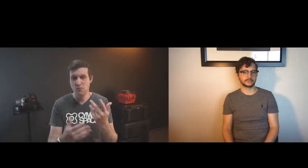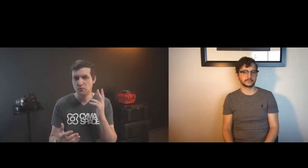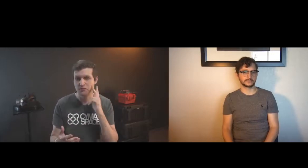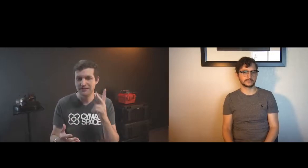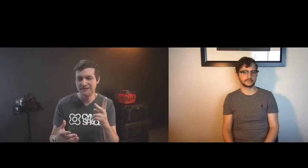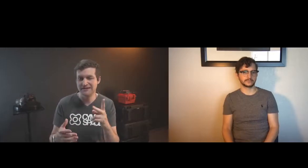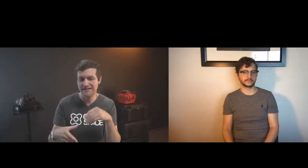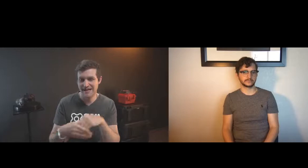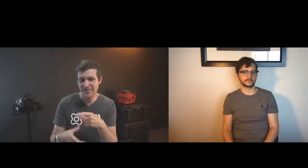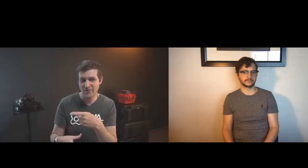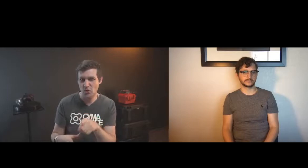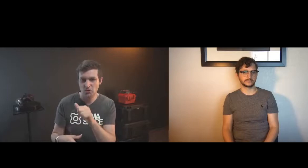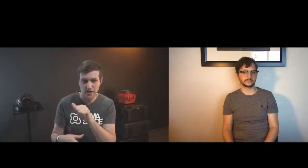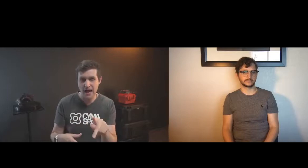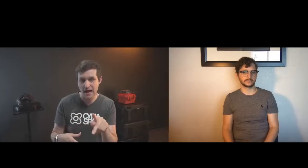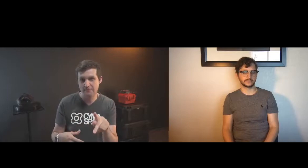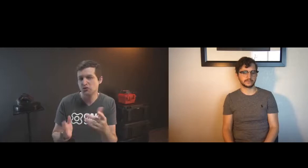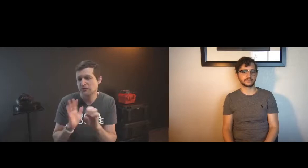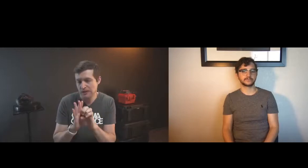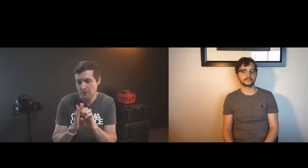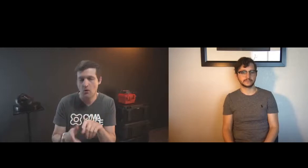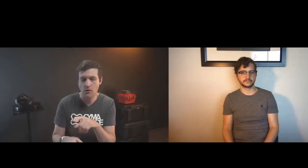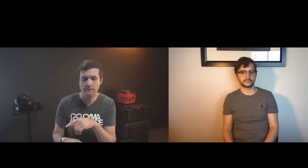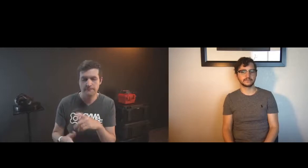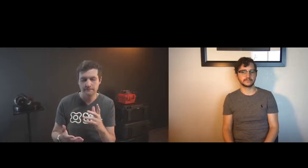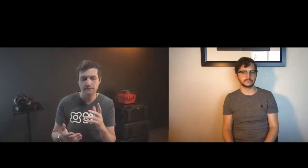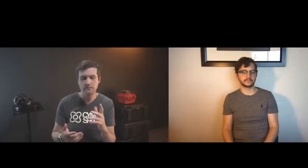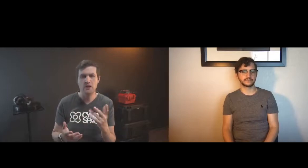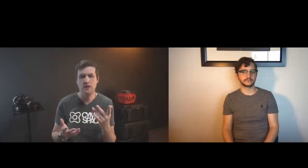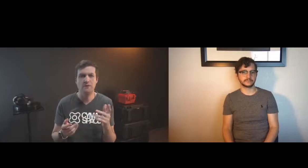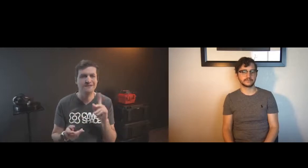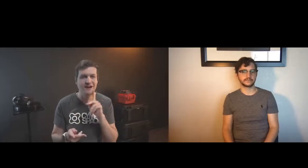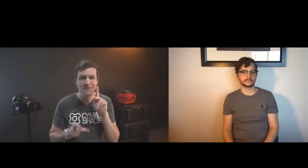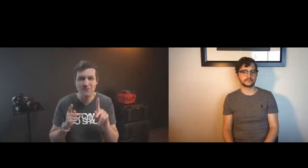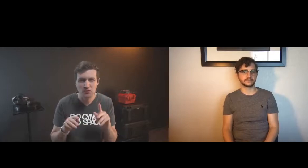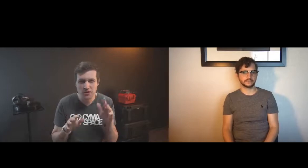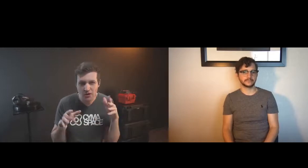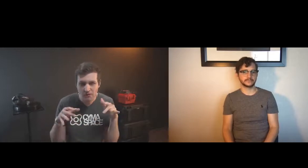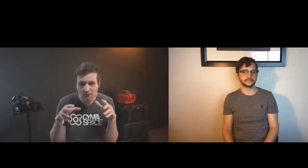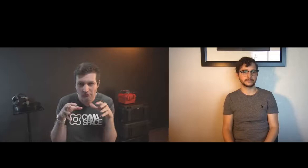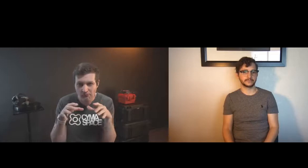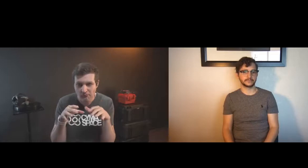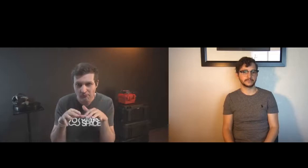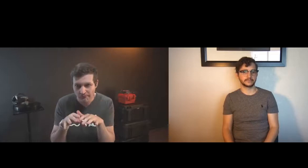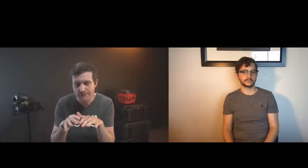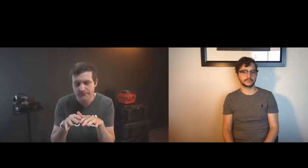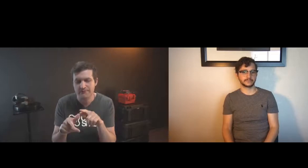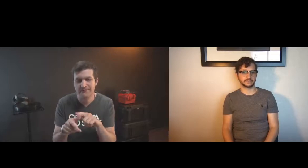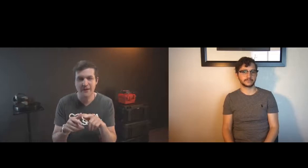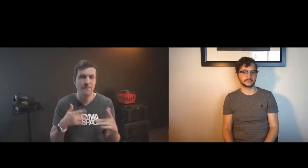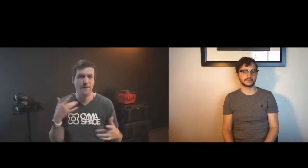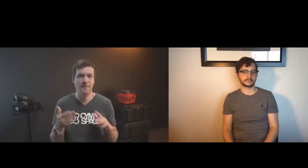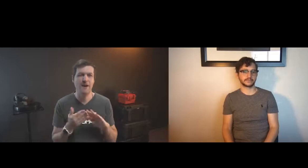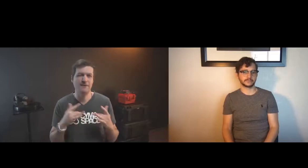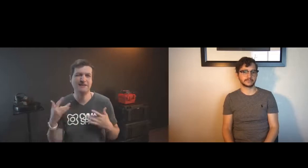so i think those two are going to be pretty successful and we'll see inclusion in those